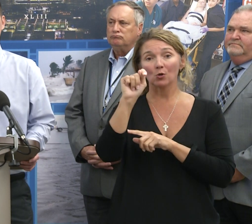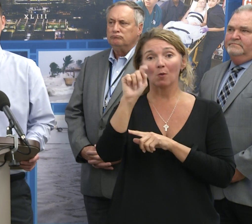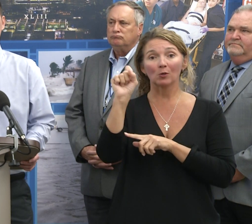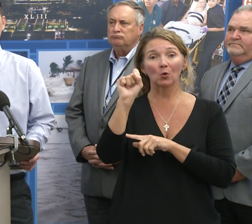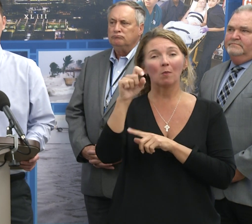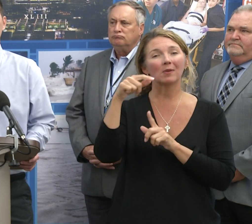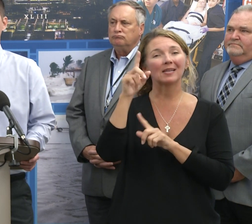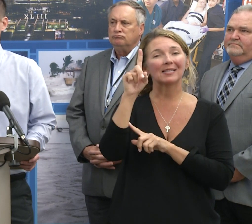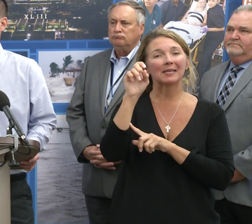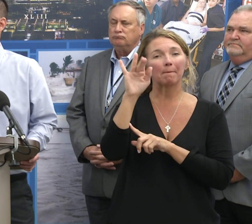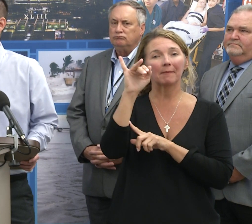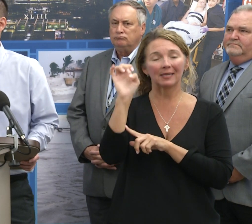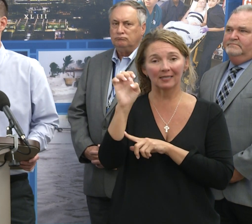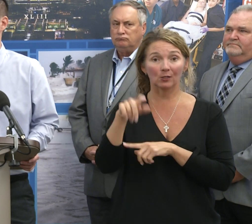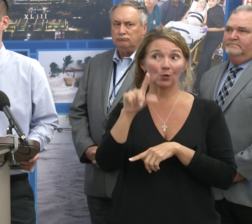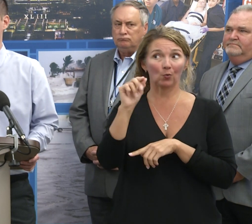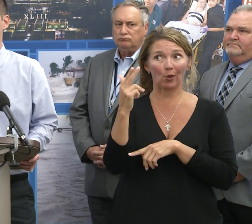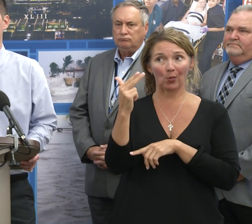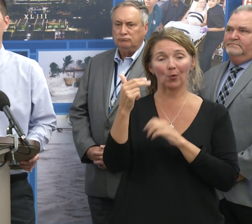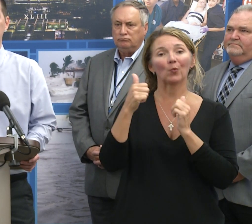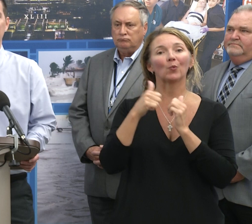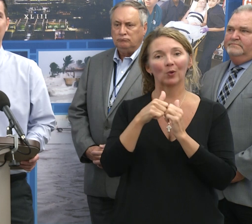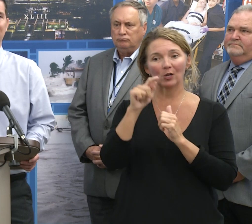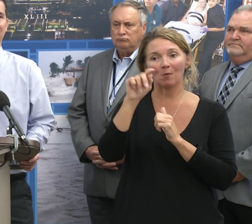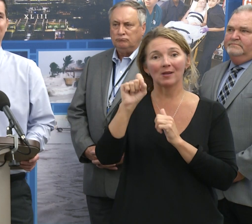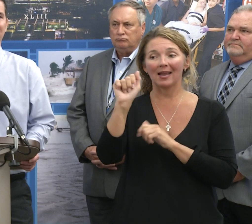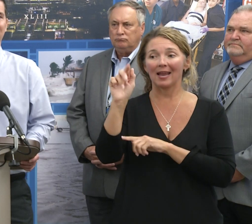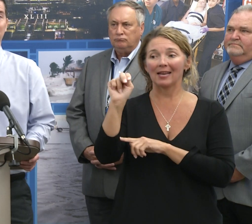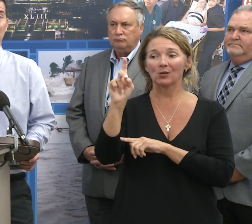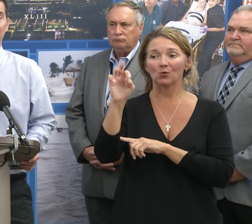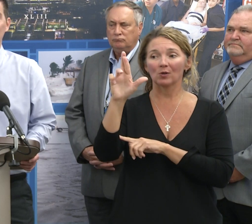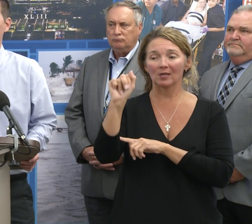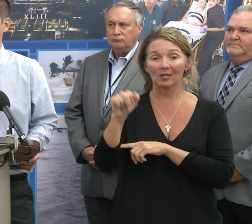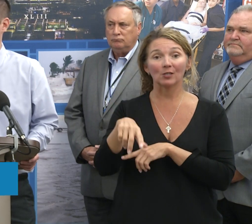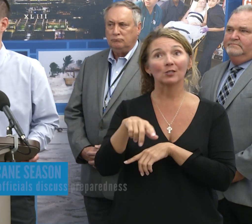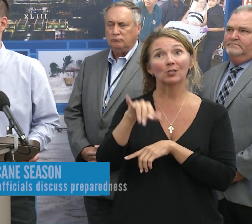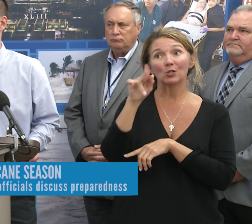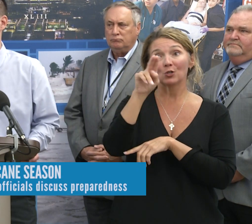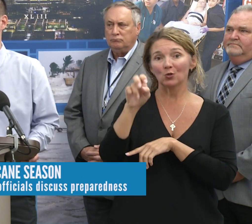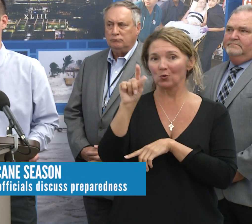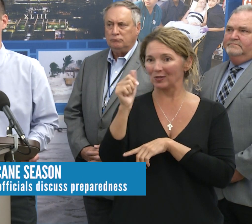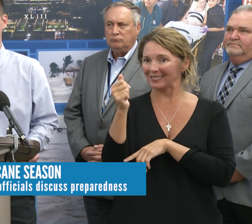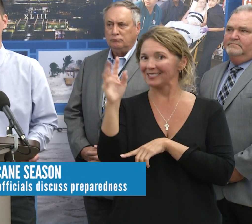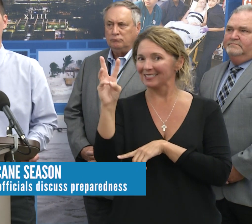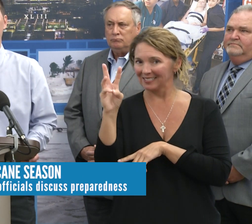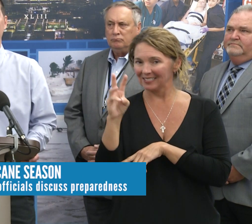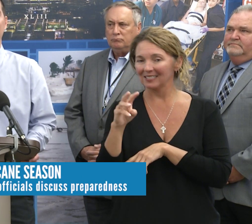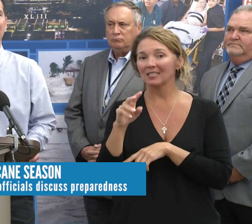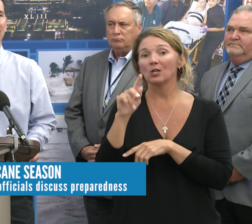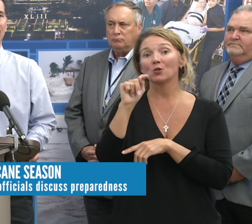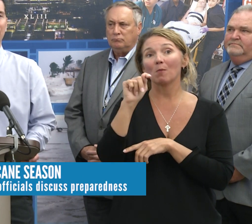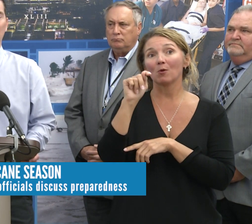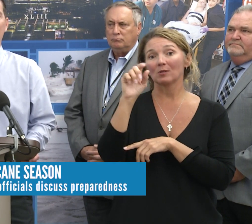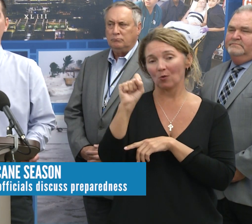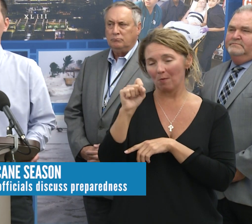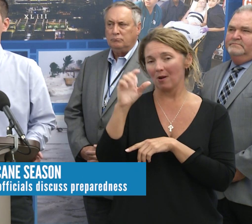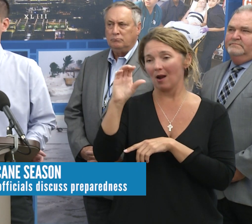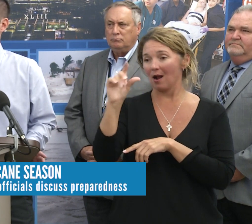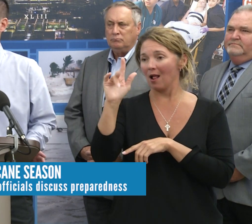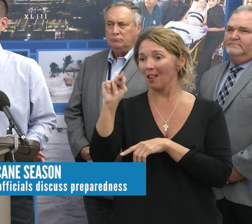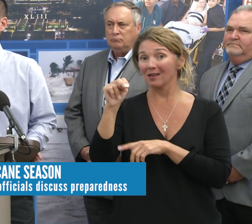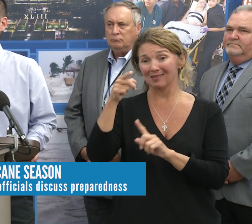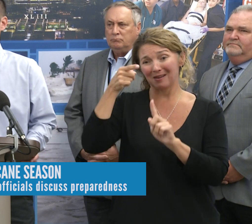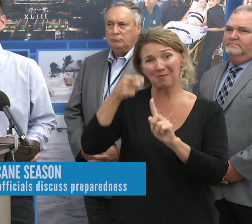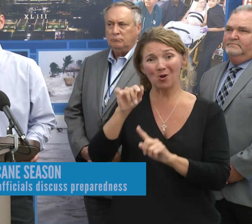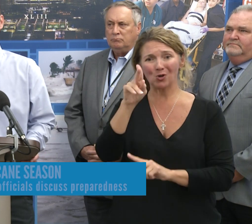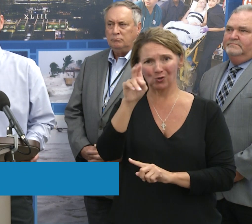June of 2013 with Tropical Storm Andrea, June of 2016 Tropical Storm Collin. My point on that one